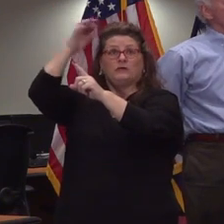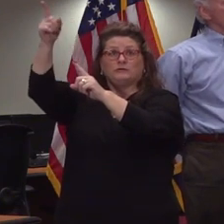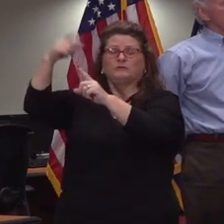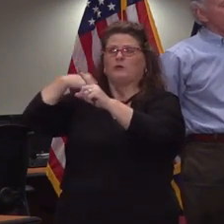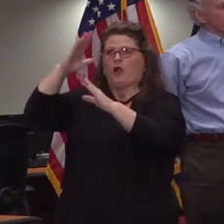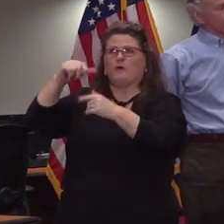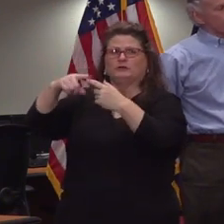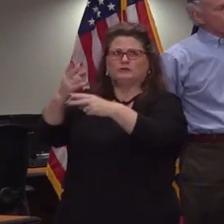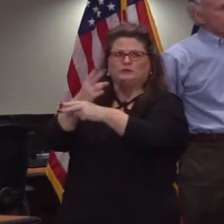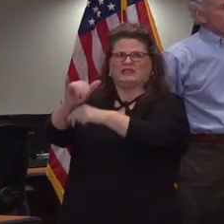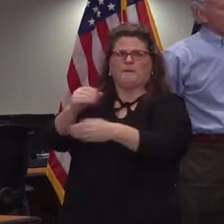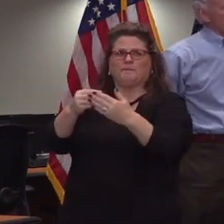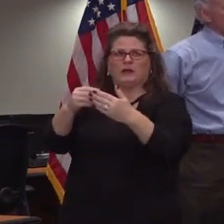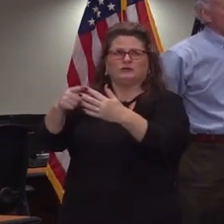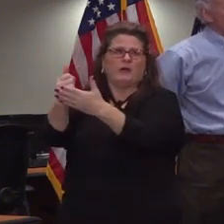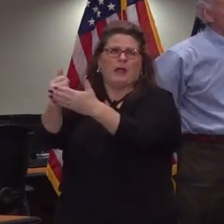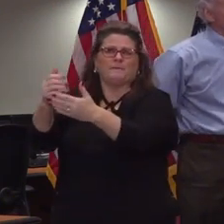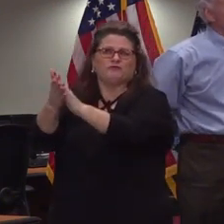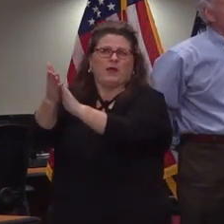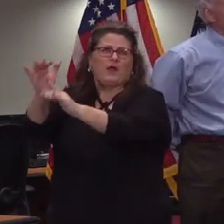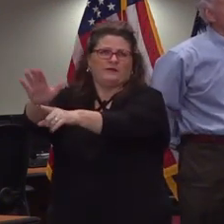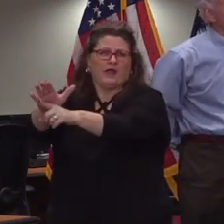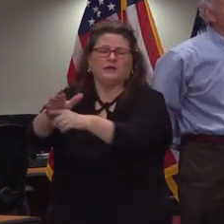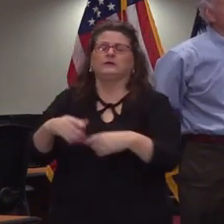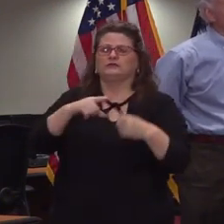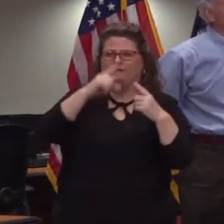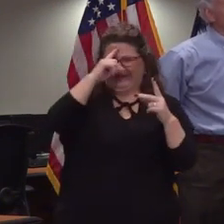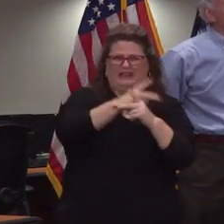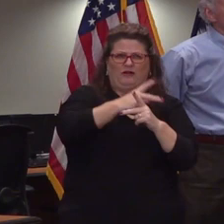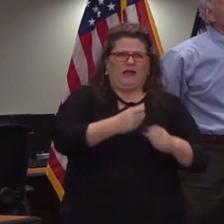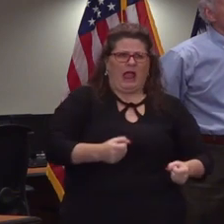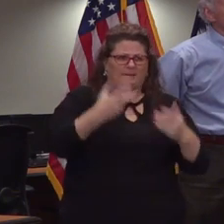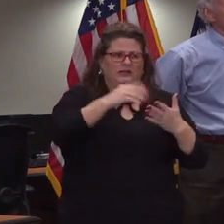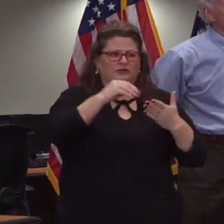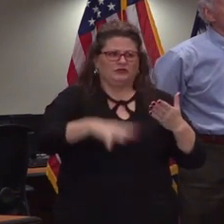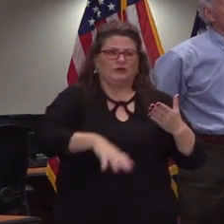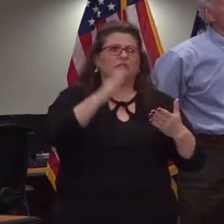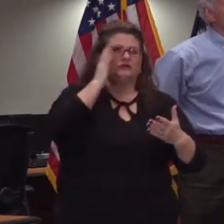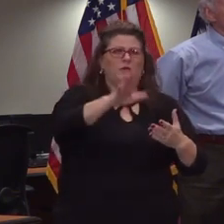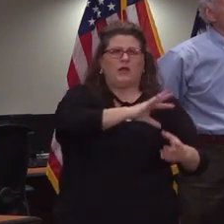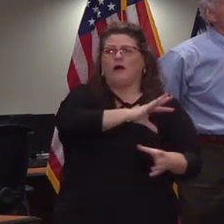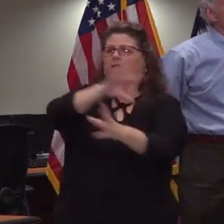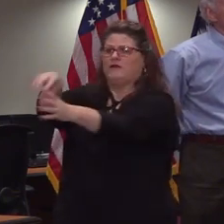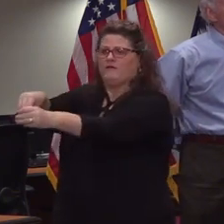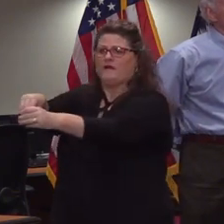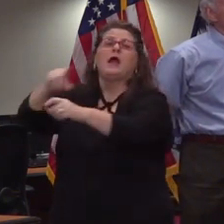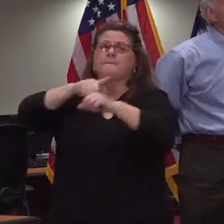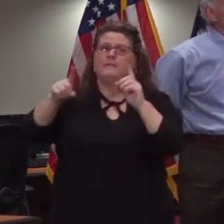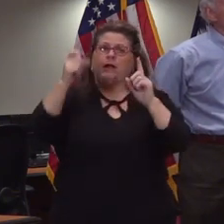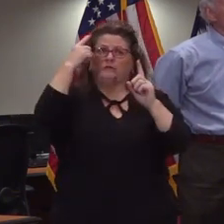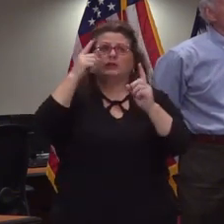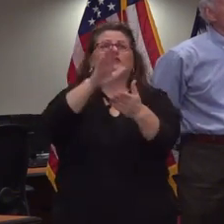how many children it would take um how many children we might be able to involve and that that's going to be left up to the school districts we're